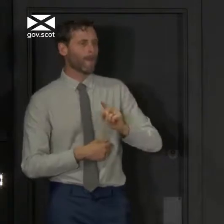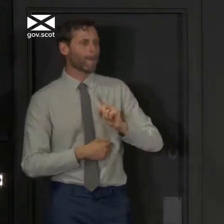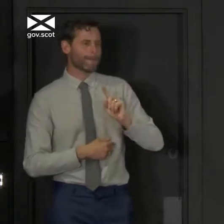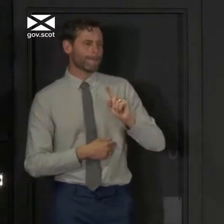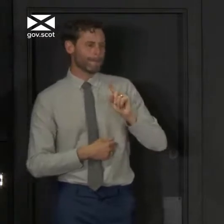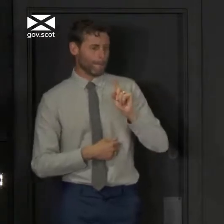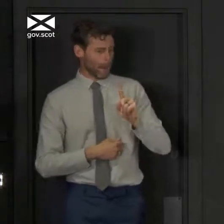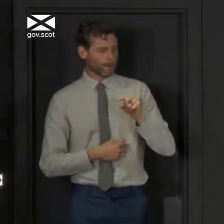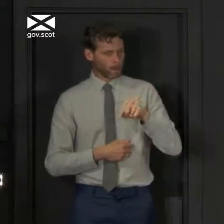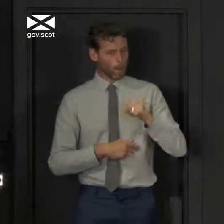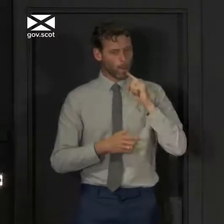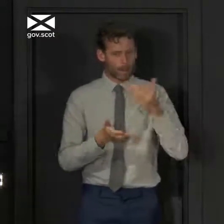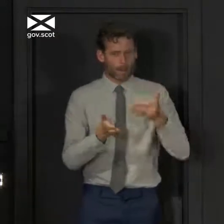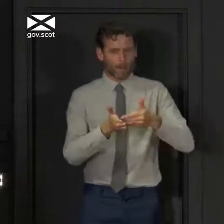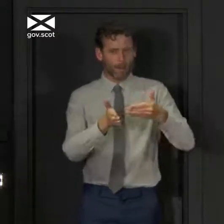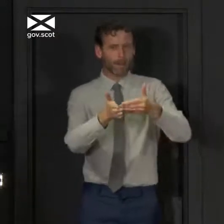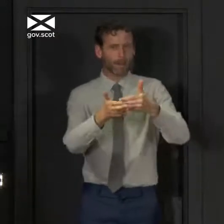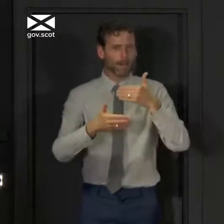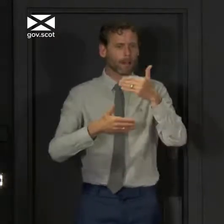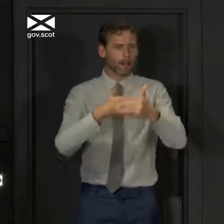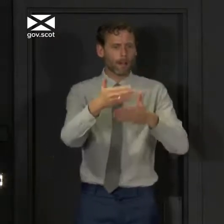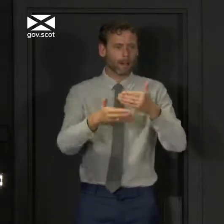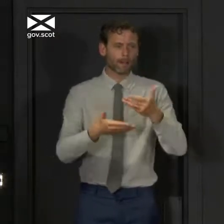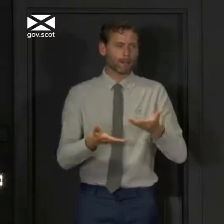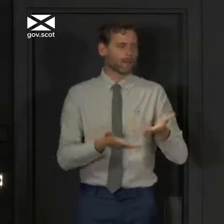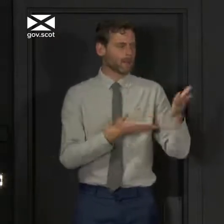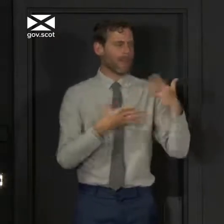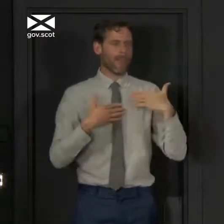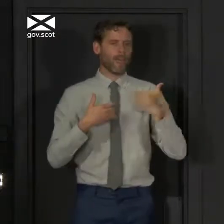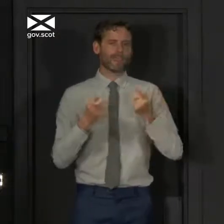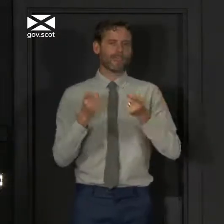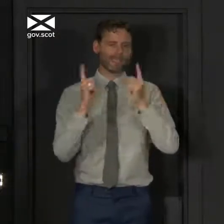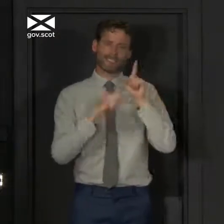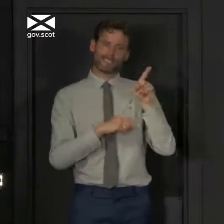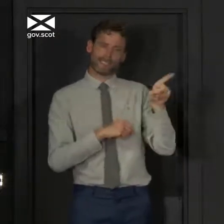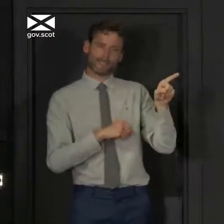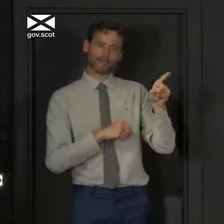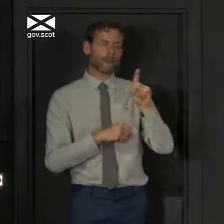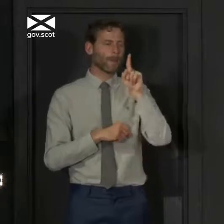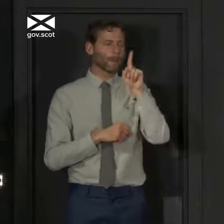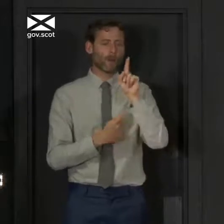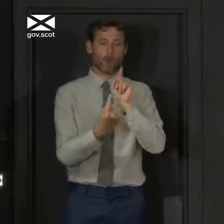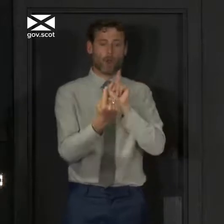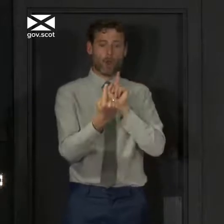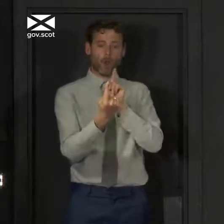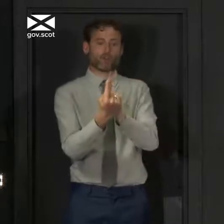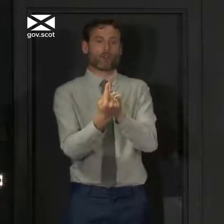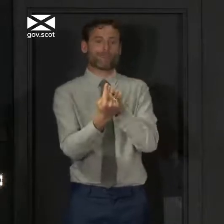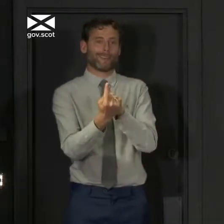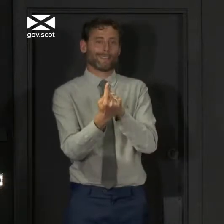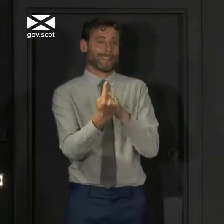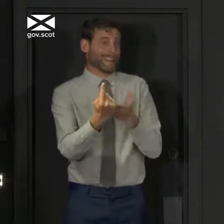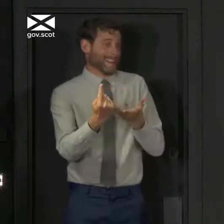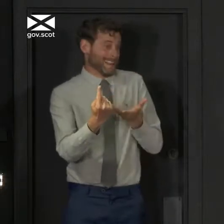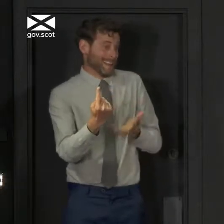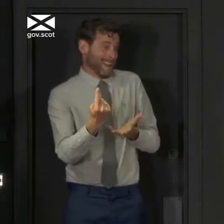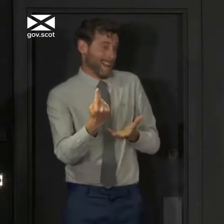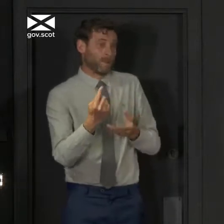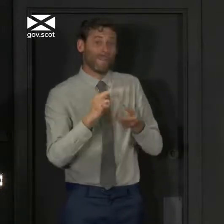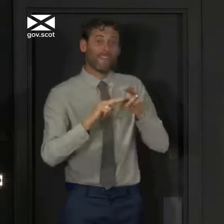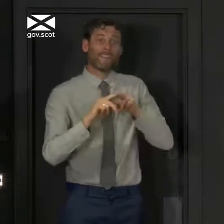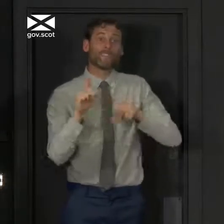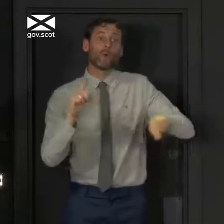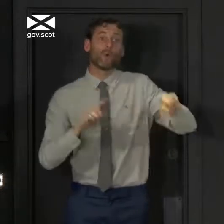the service as we go forward. I'll hand over to the Health Secretary. What I'd say on contacts is that right now, if we're all following the